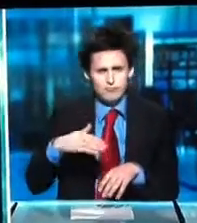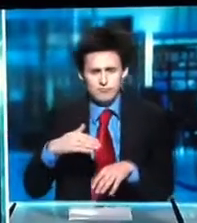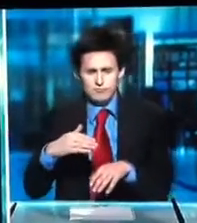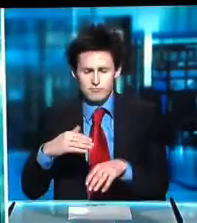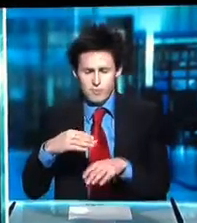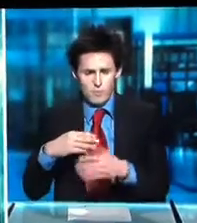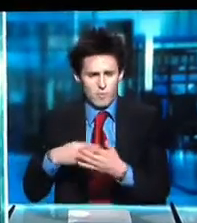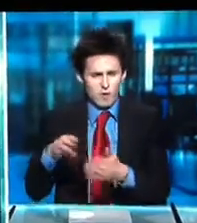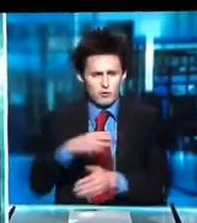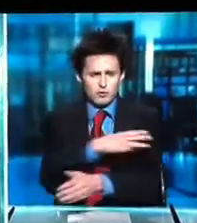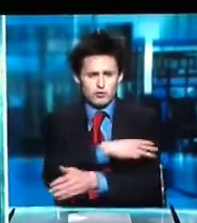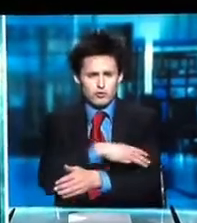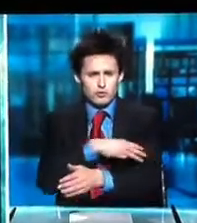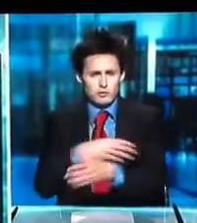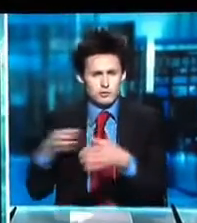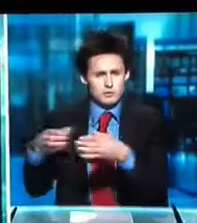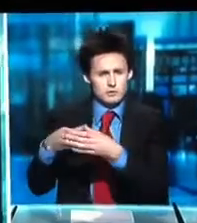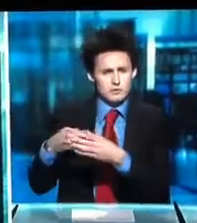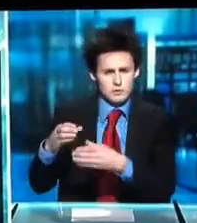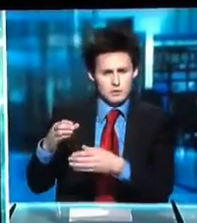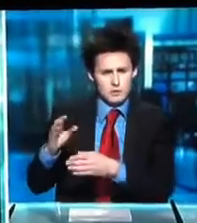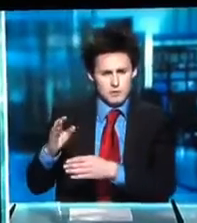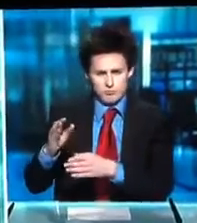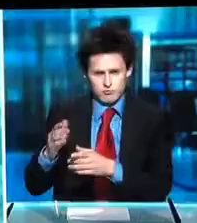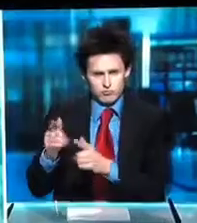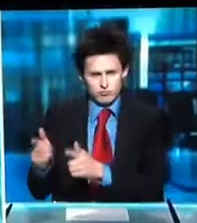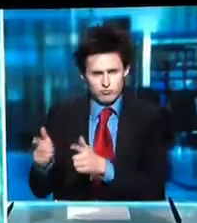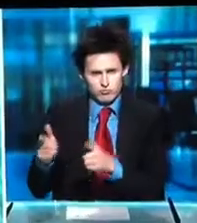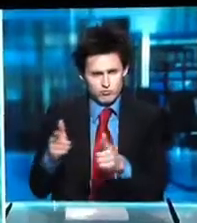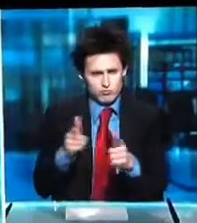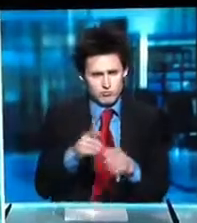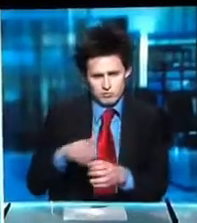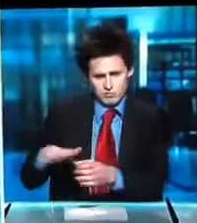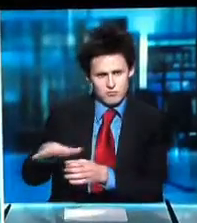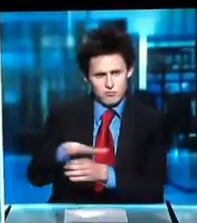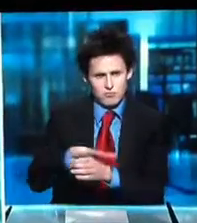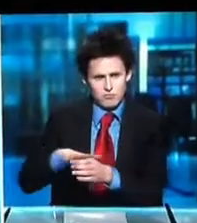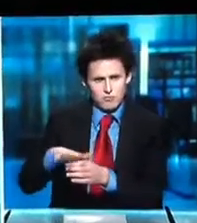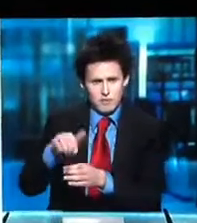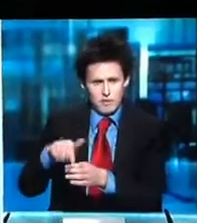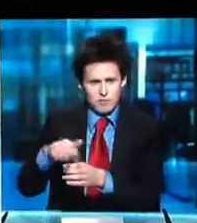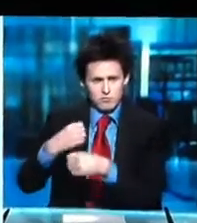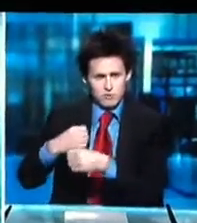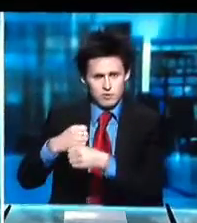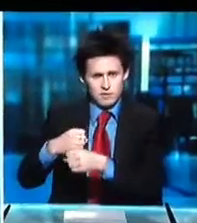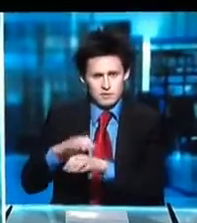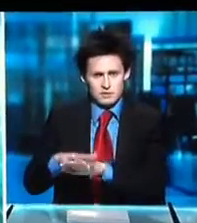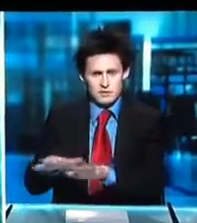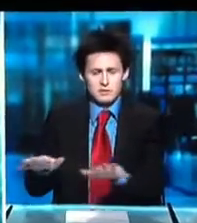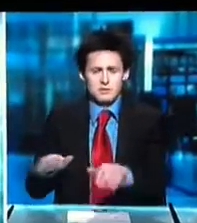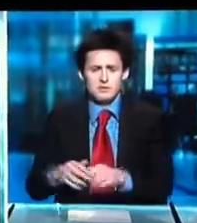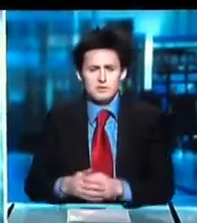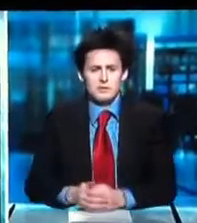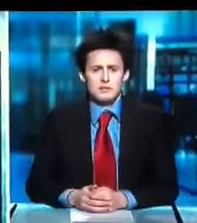Dozens of people were reportedly killed when security forces opened fire,